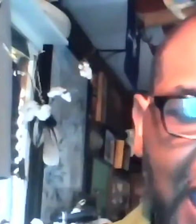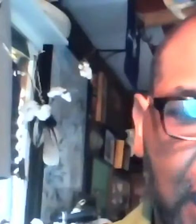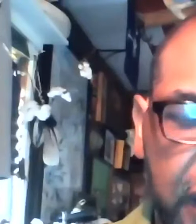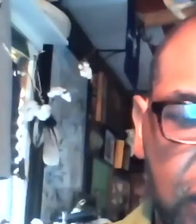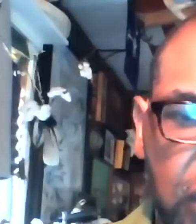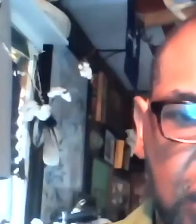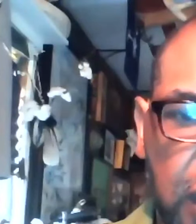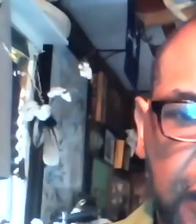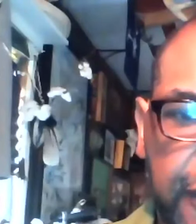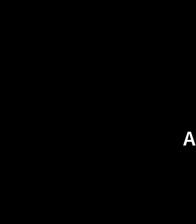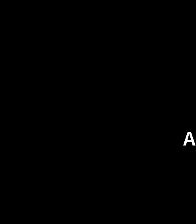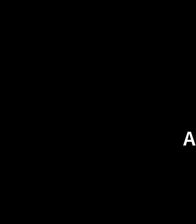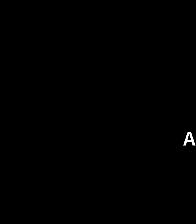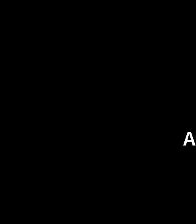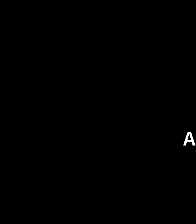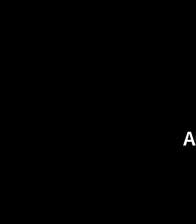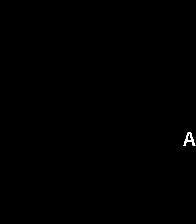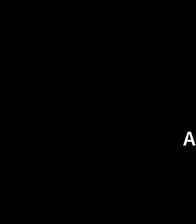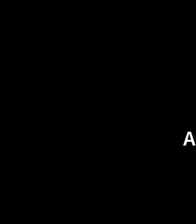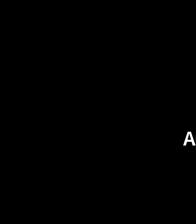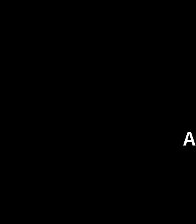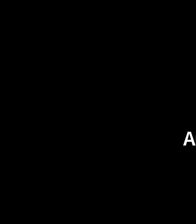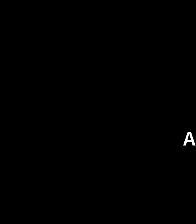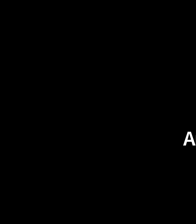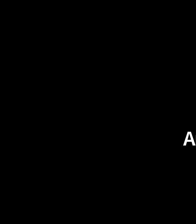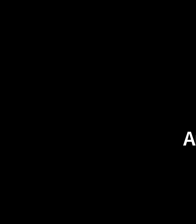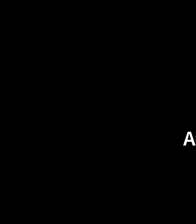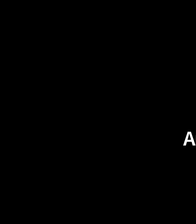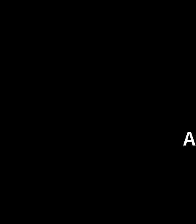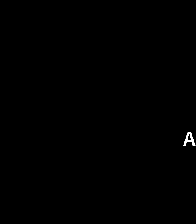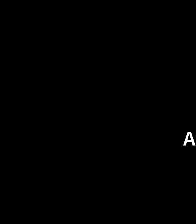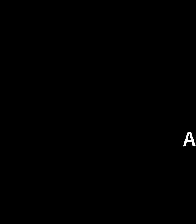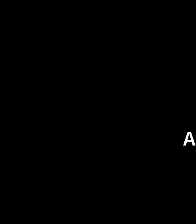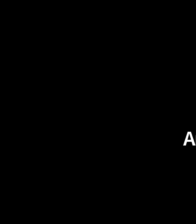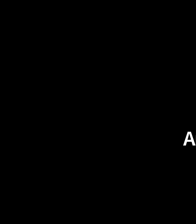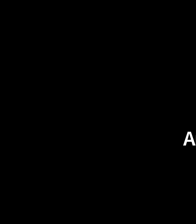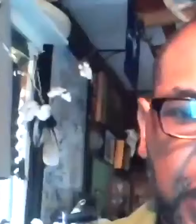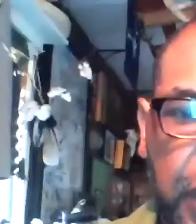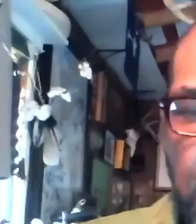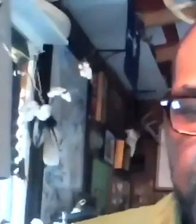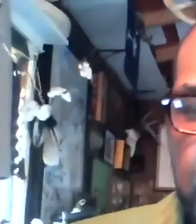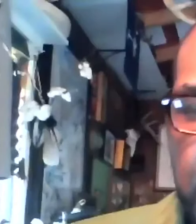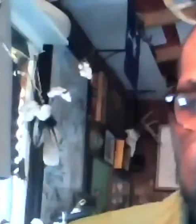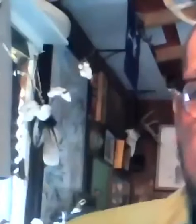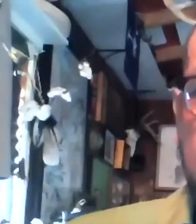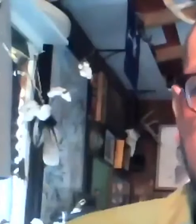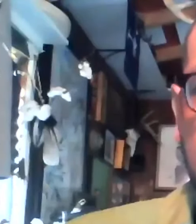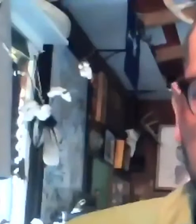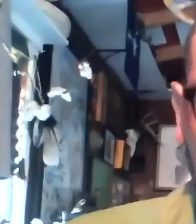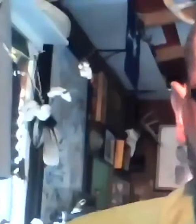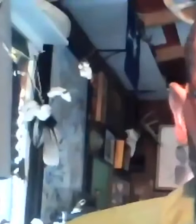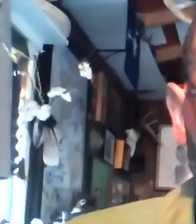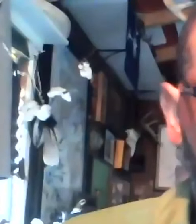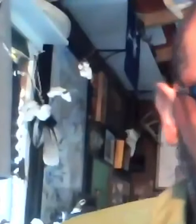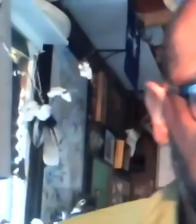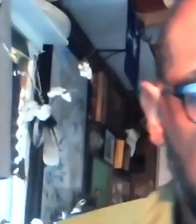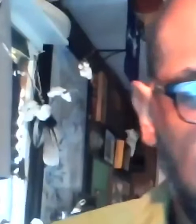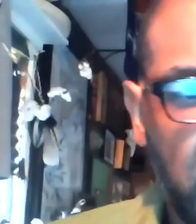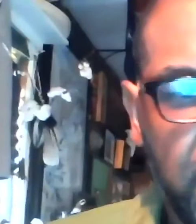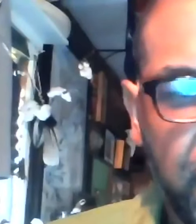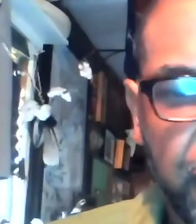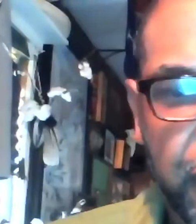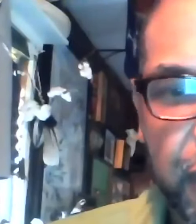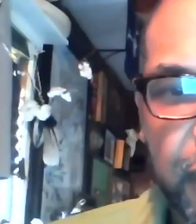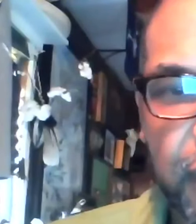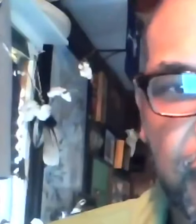violence. Mr. Lanham, are you aware that your screen is no longer sharing? No, I did not. Thank Let's